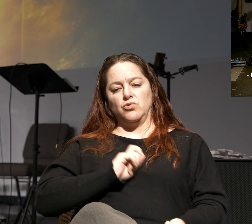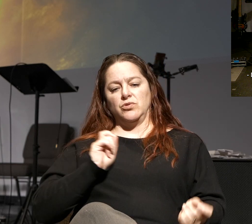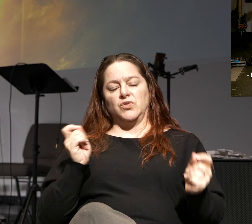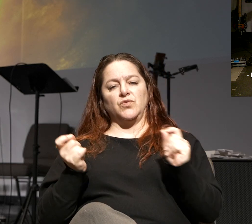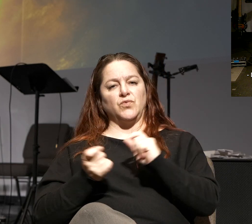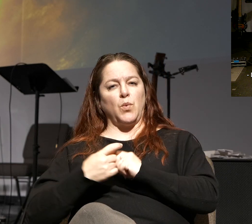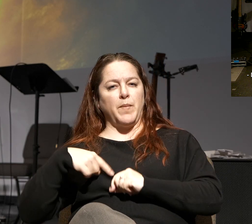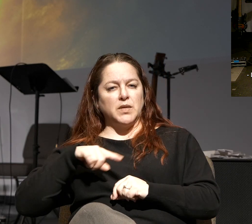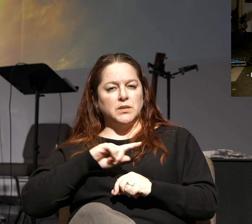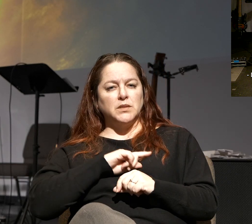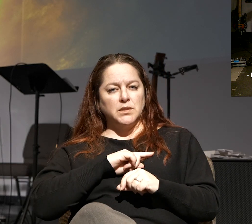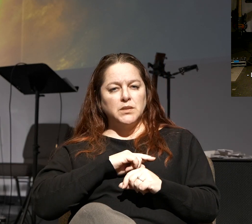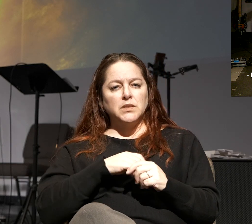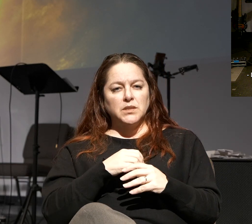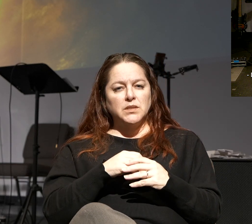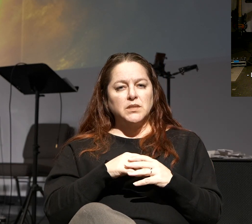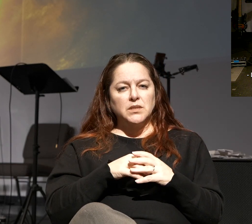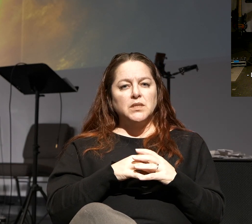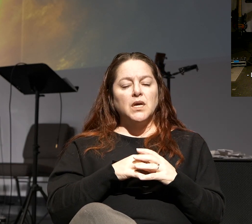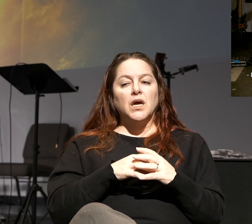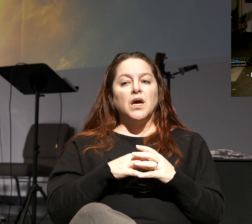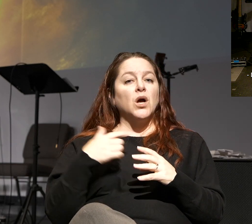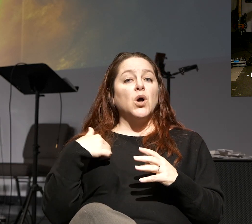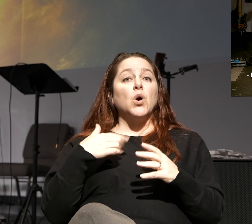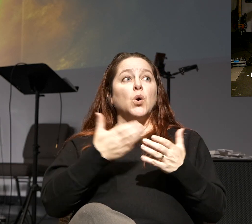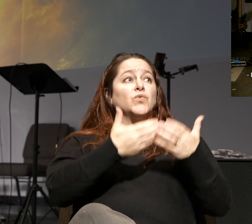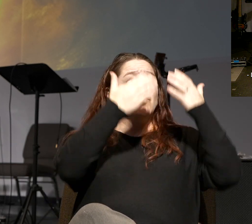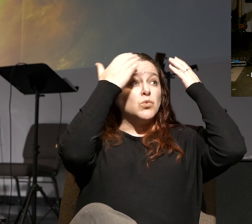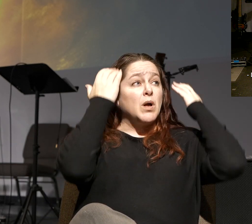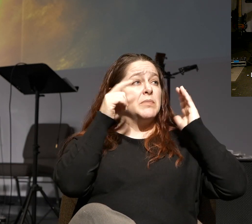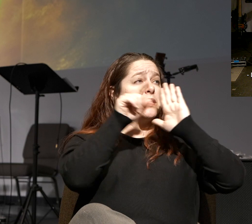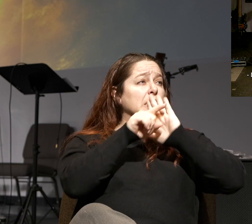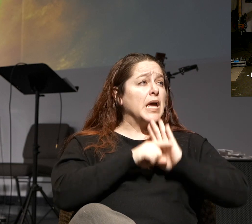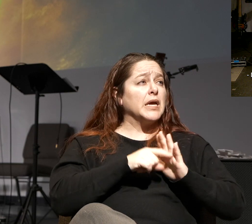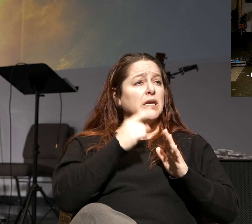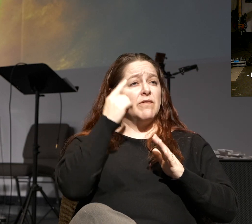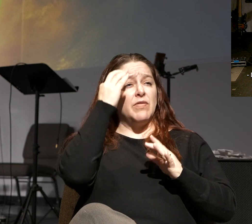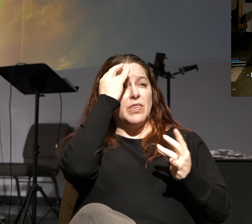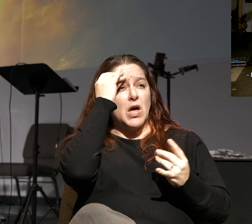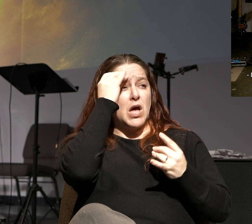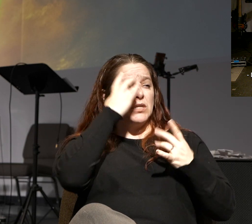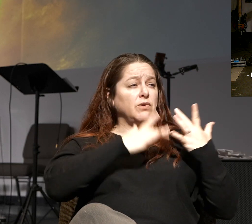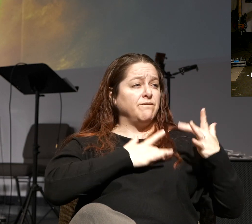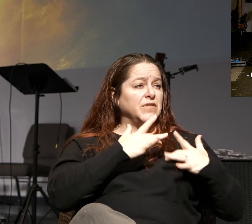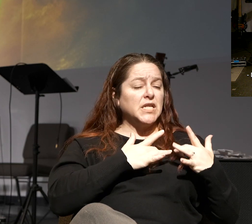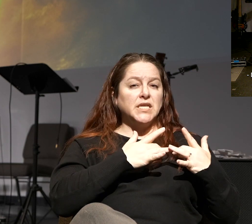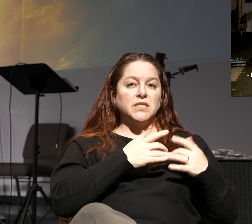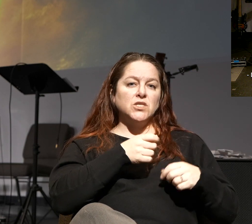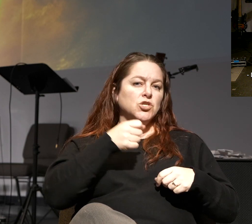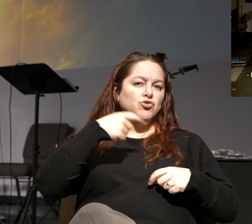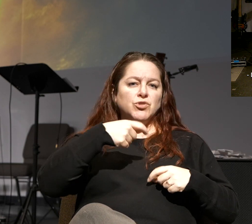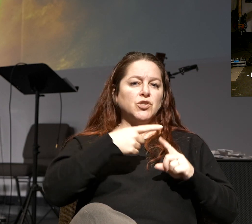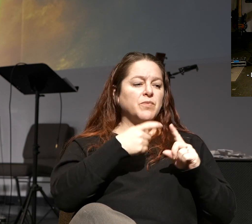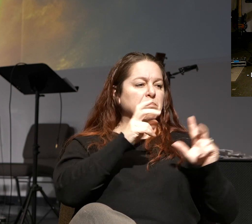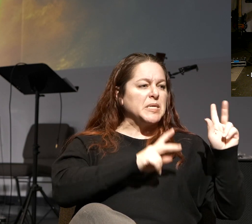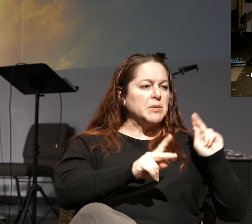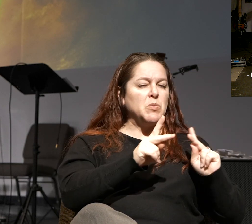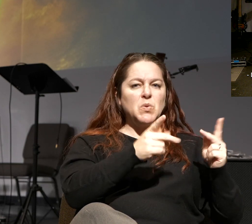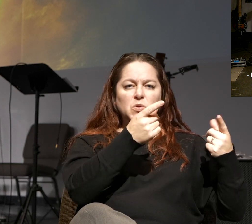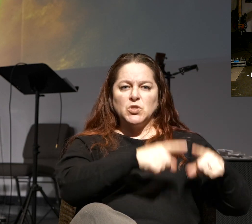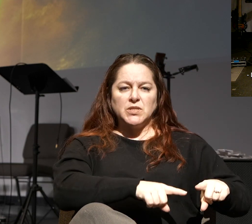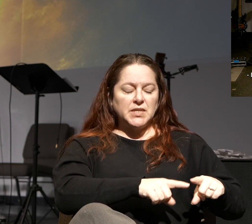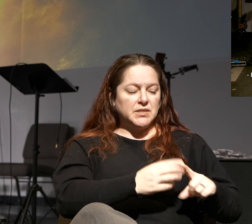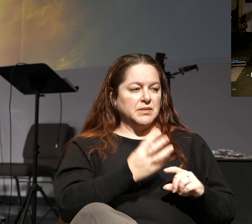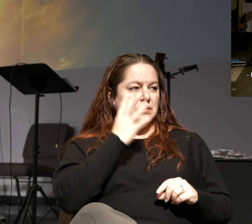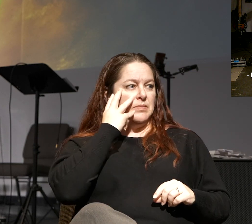And so, this is what… When overwhelming negative thoughts and feelings are triggered by people or things or circumstances, this is what I do.